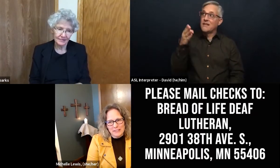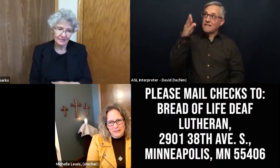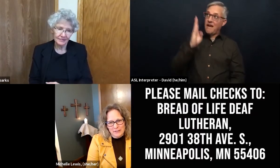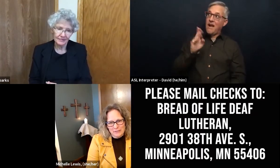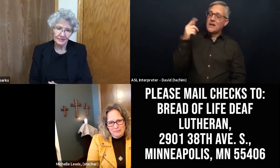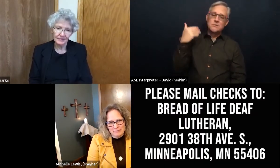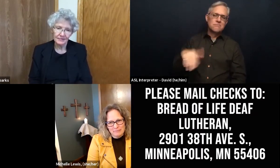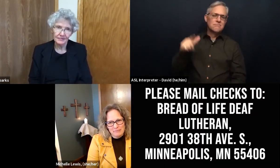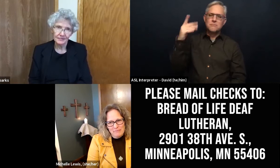another.